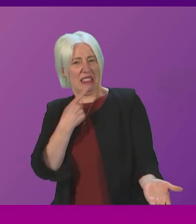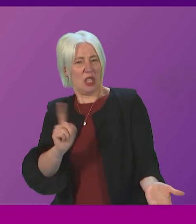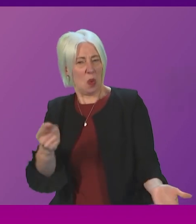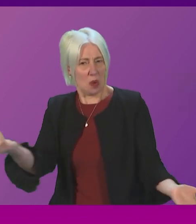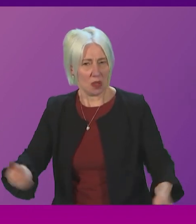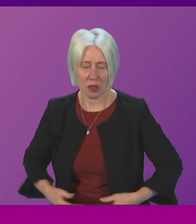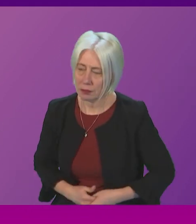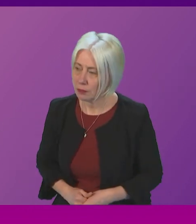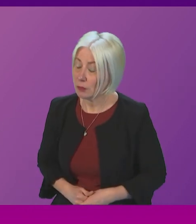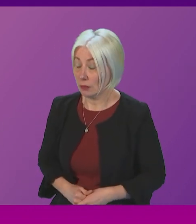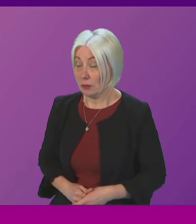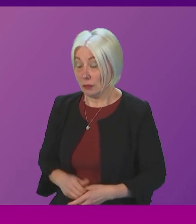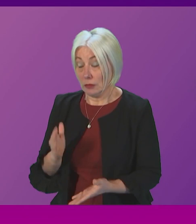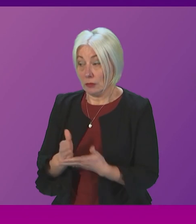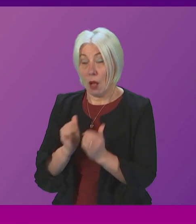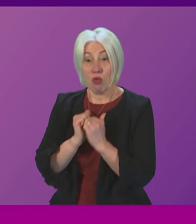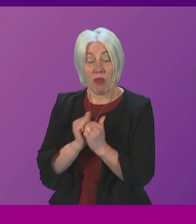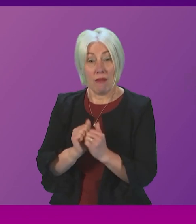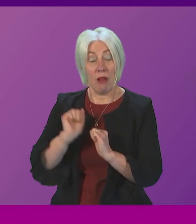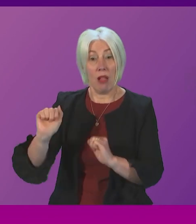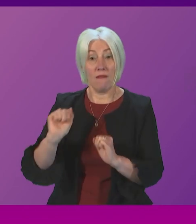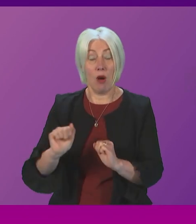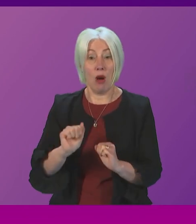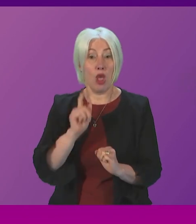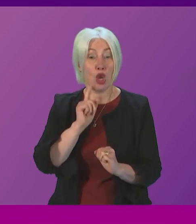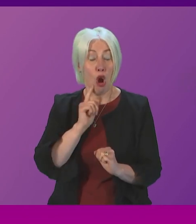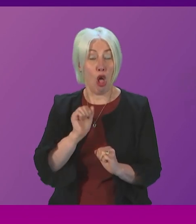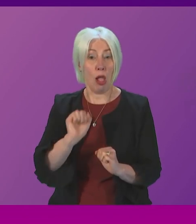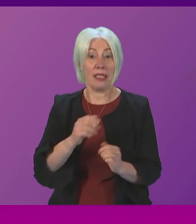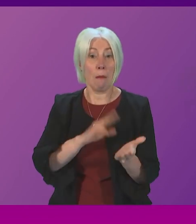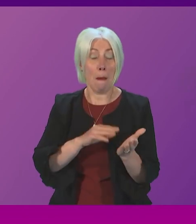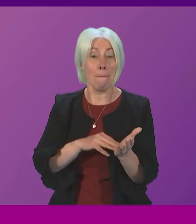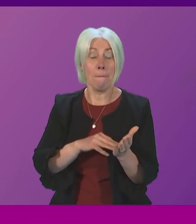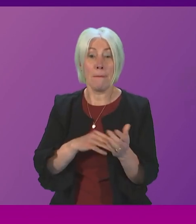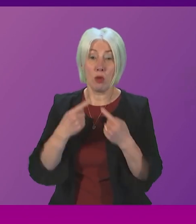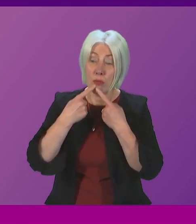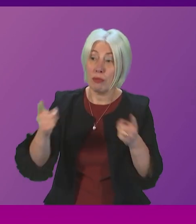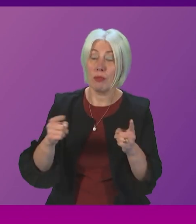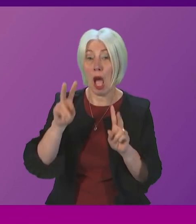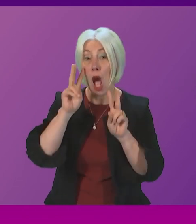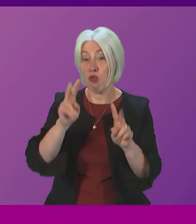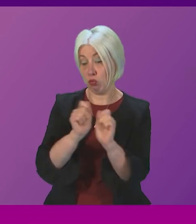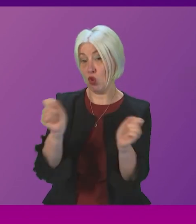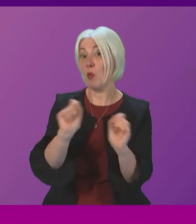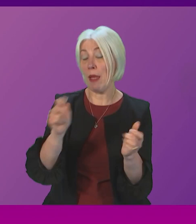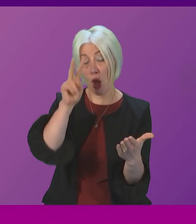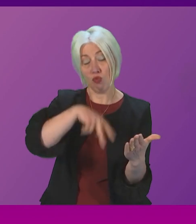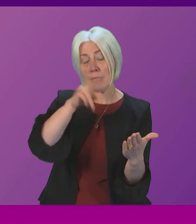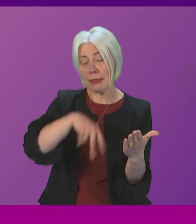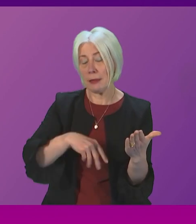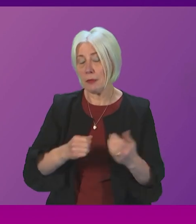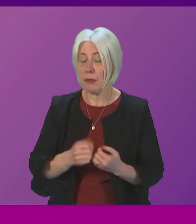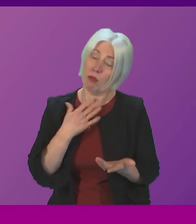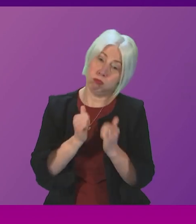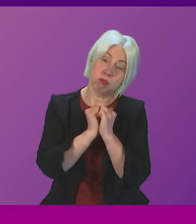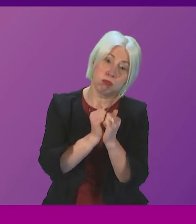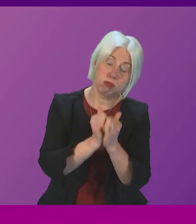well again I'm really grateful for Abby and her mum Angela for speaking out I've read their testimony in the daily record on a number of occasions and